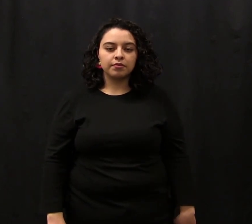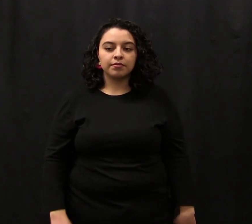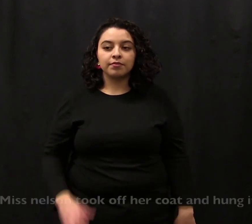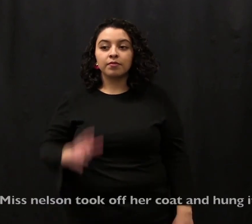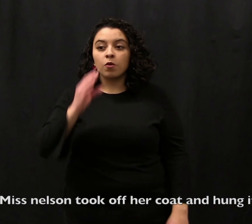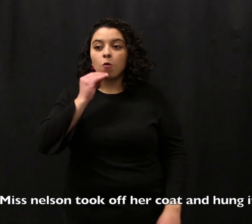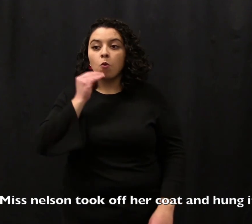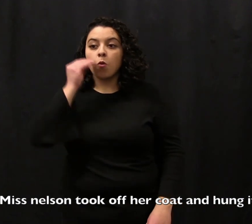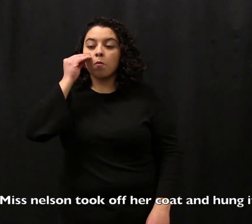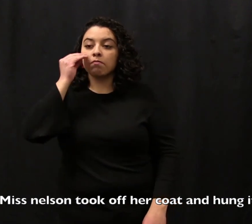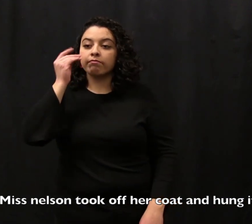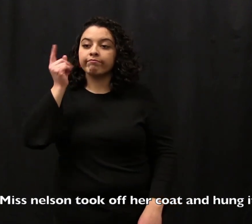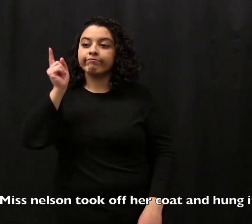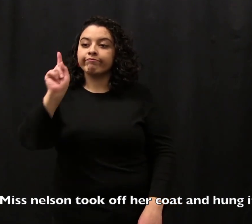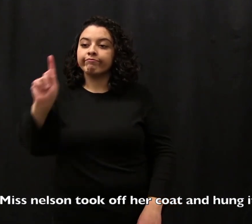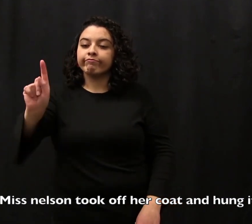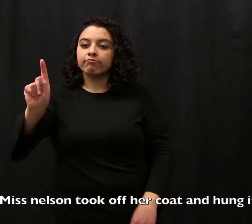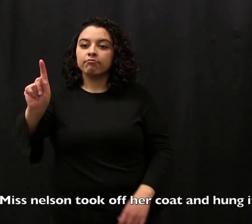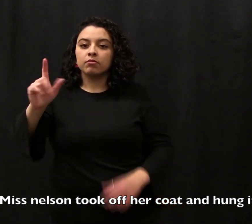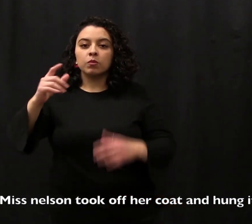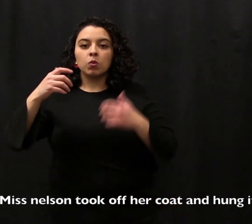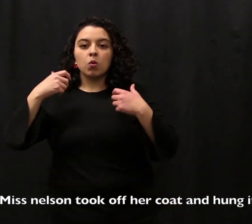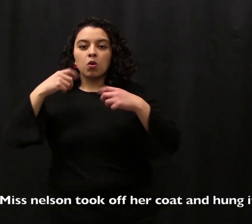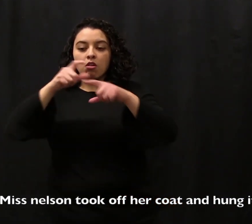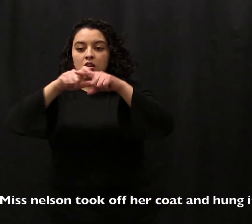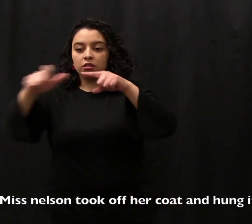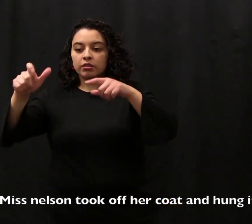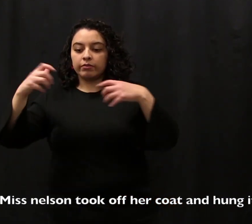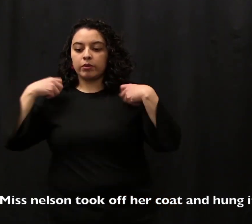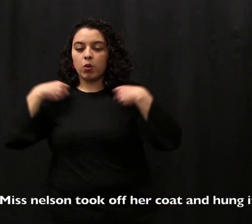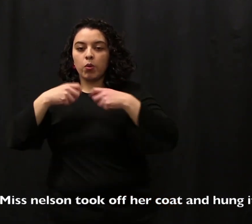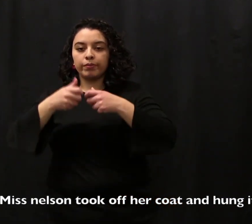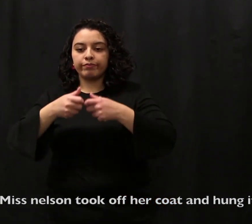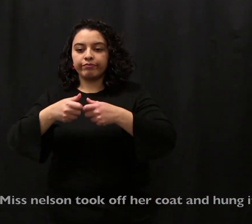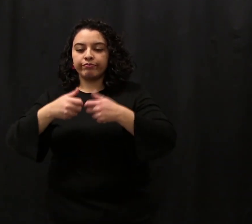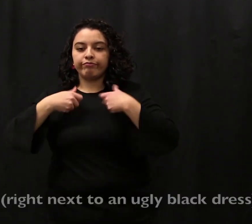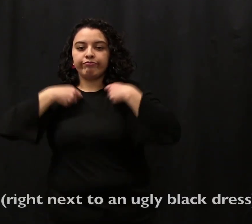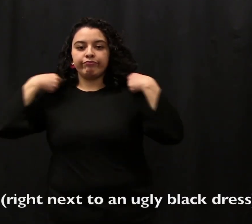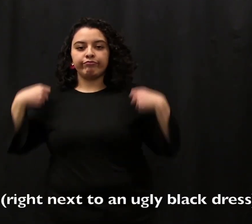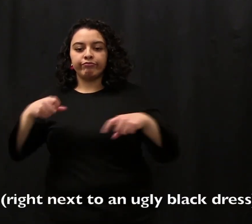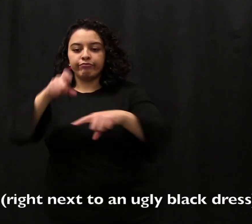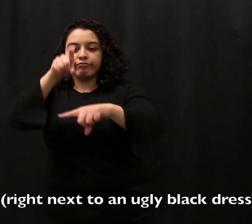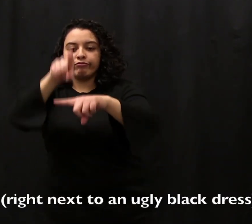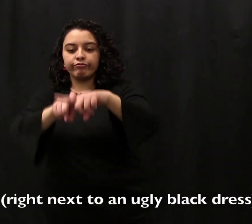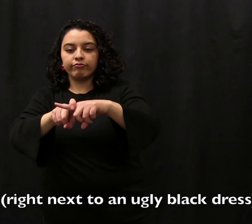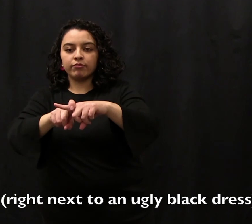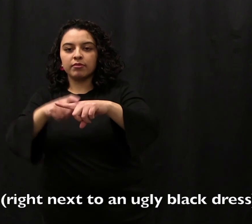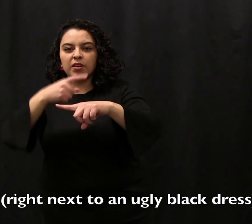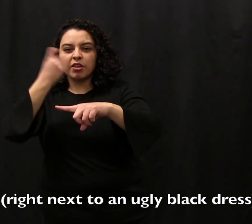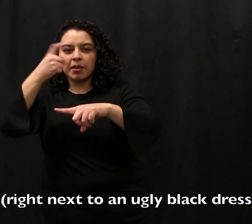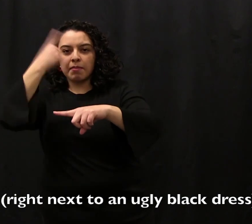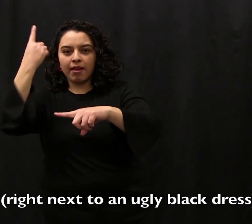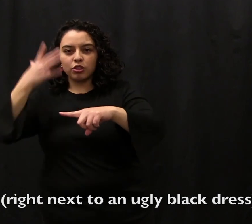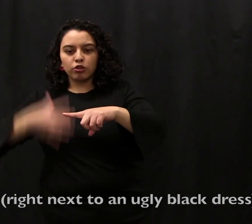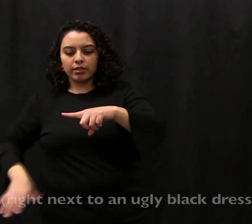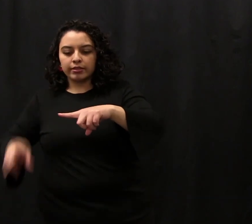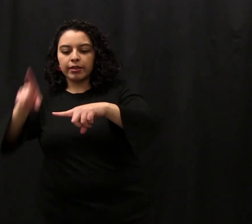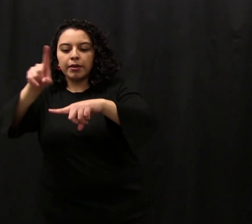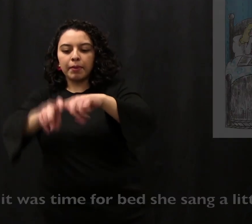Back home, Miss Nelson took off her coat and hung it in the closet right next to an ugly black dress. When